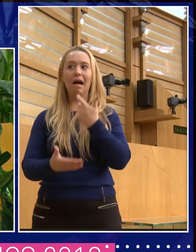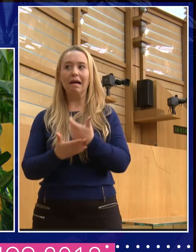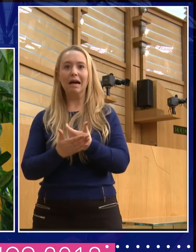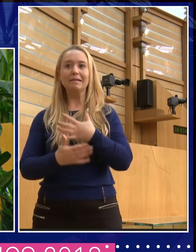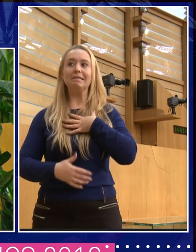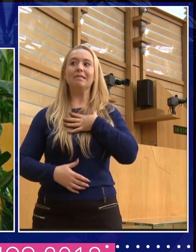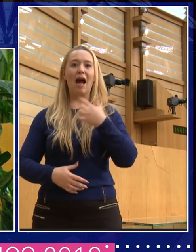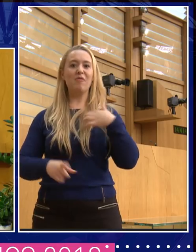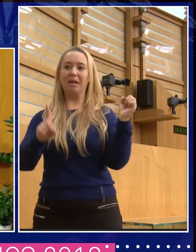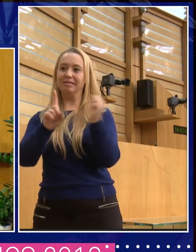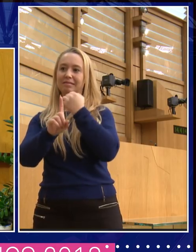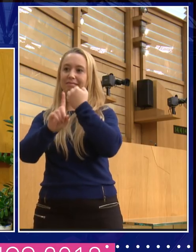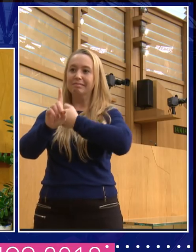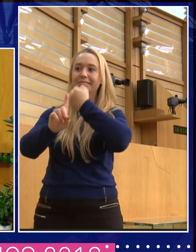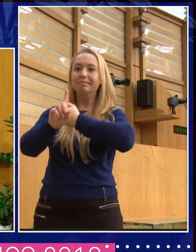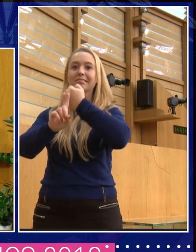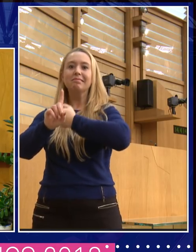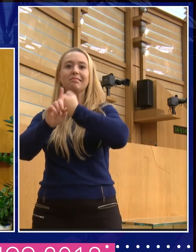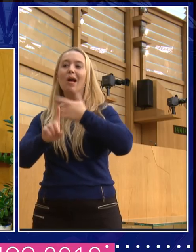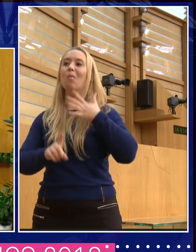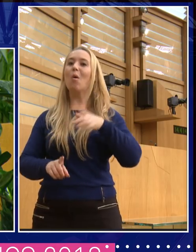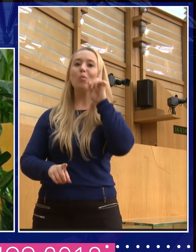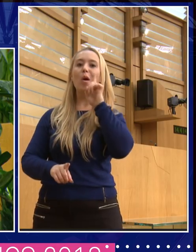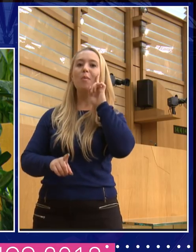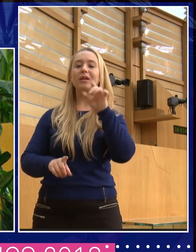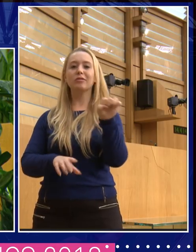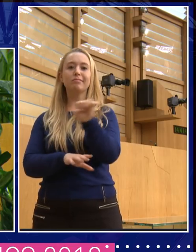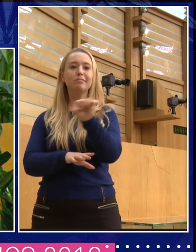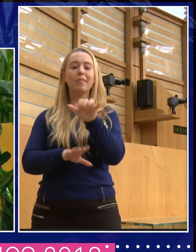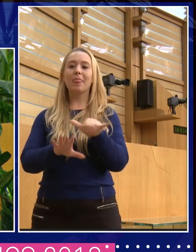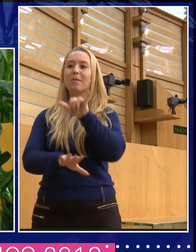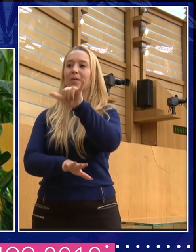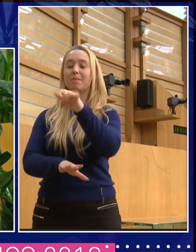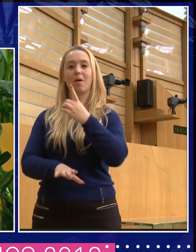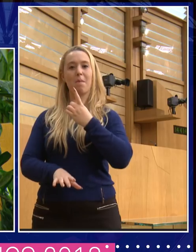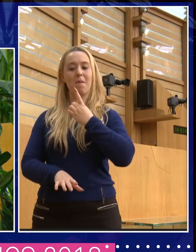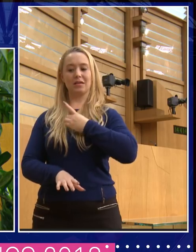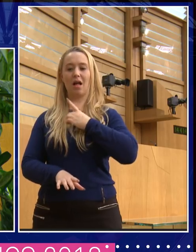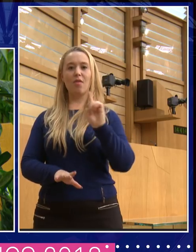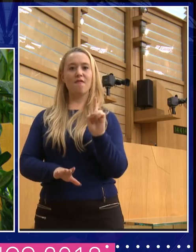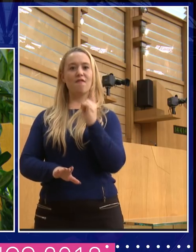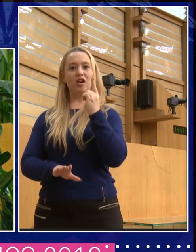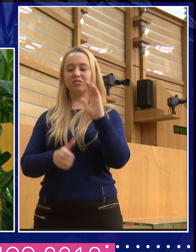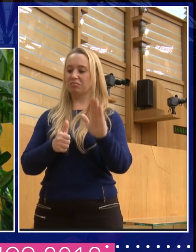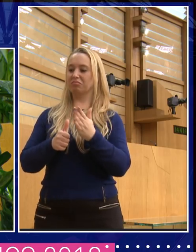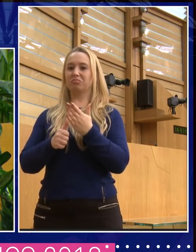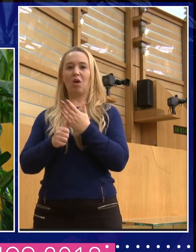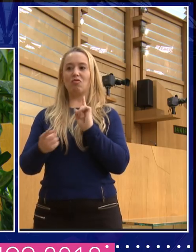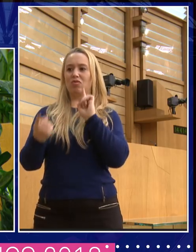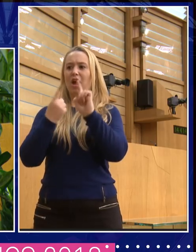pilots or not, bishops of Canterbury or whatever. And even I, my first instant reaction was that that's not the pilot.